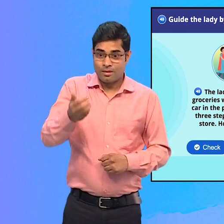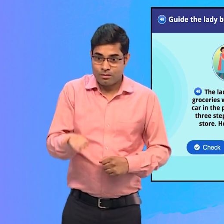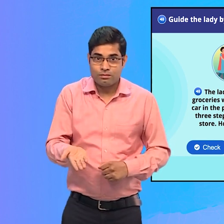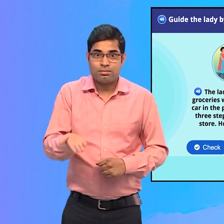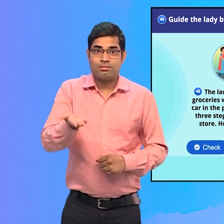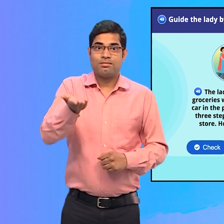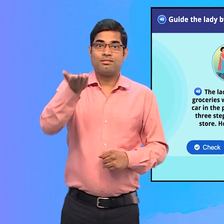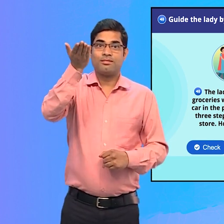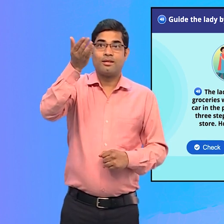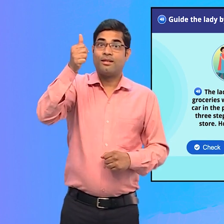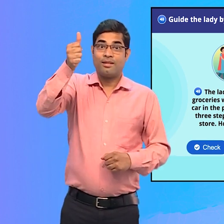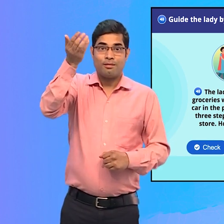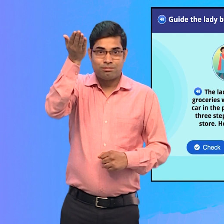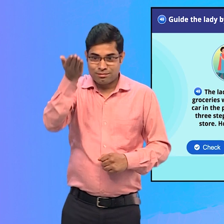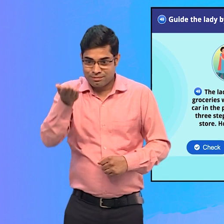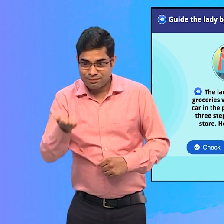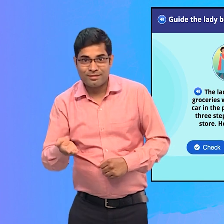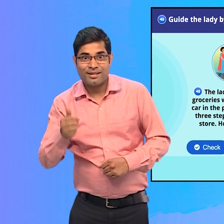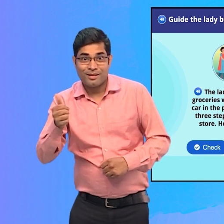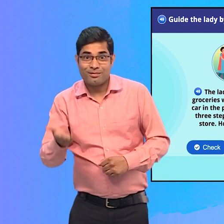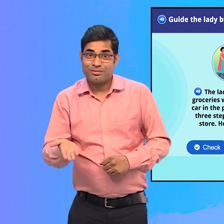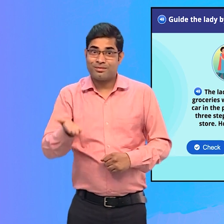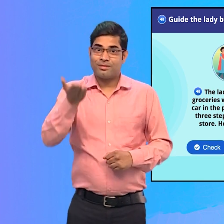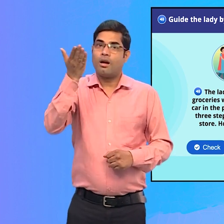Use lift for comfortable travel. Steps